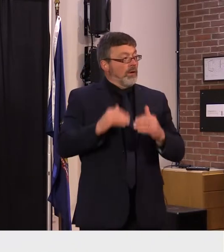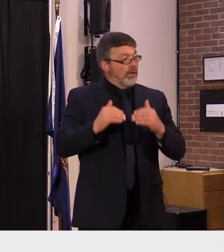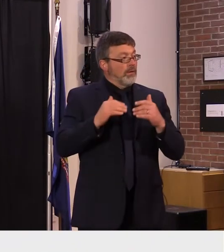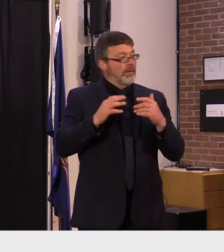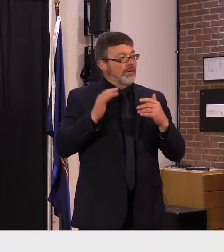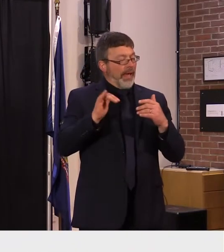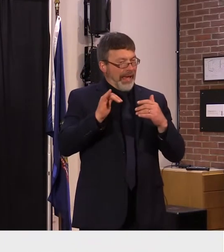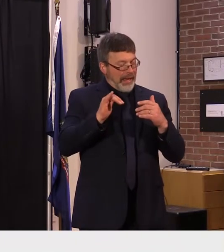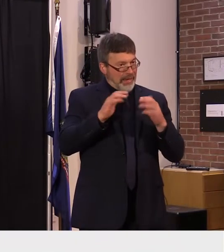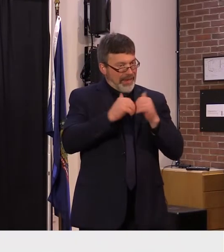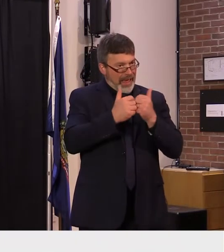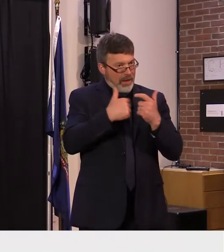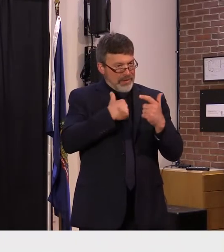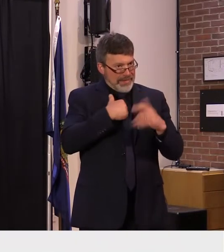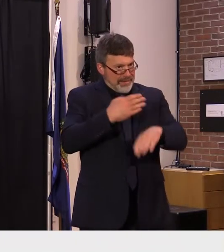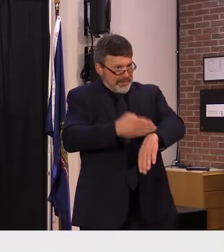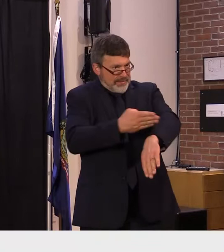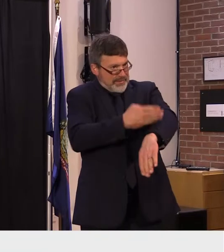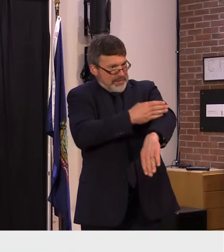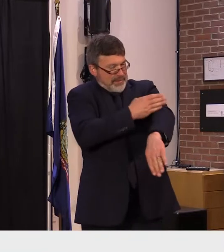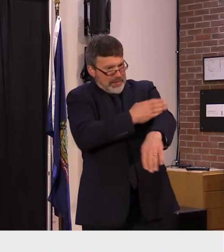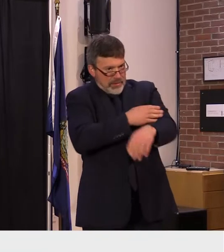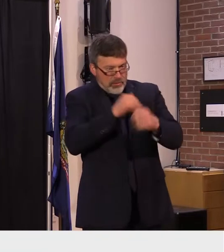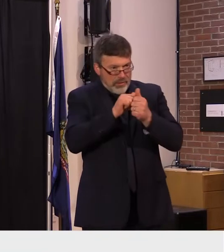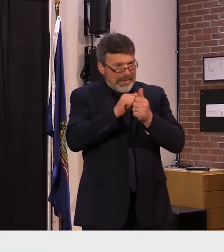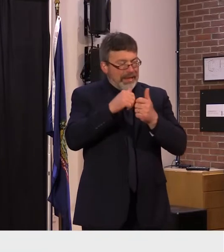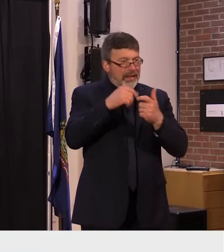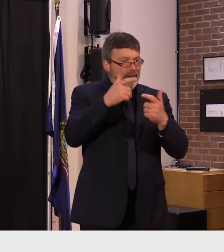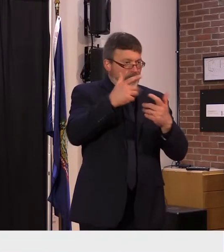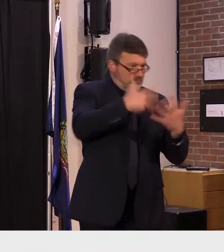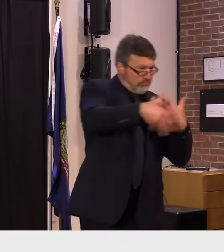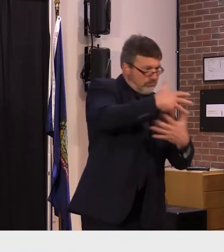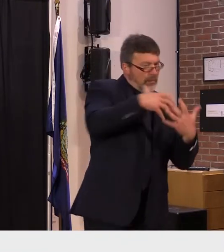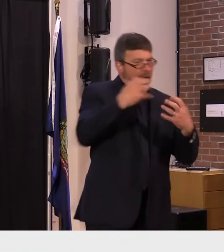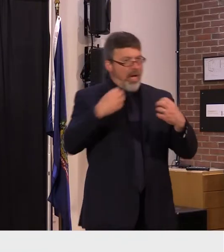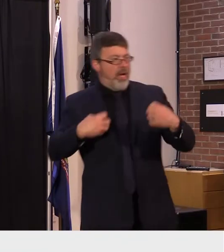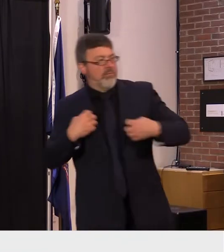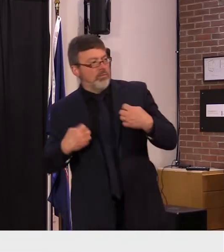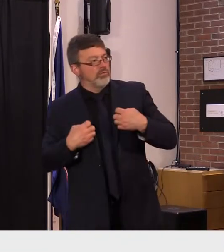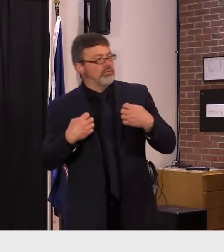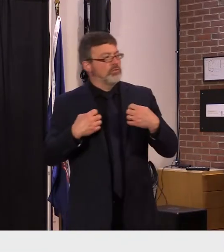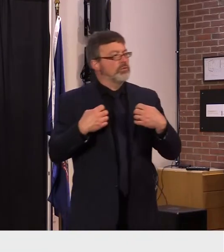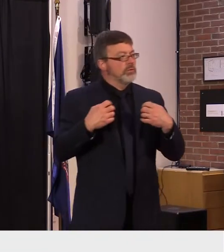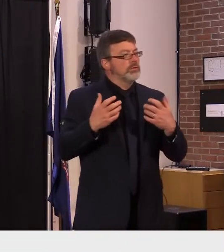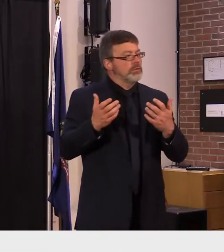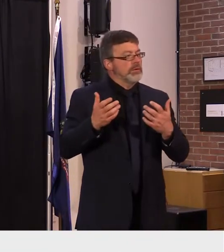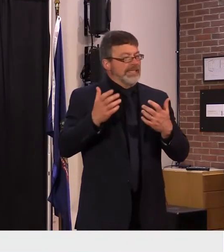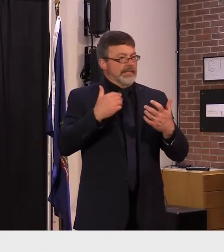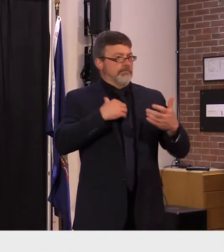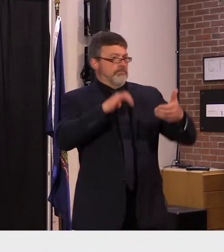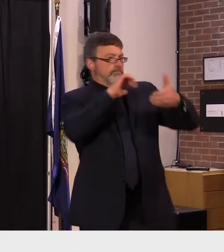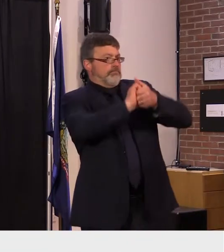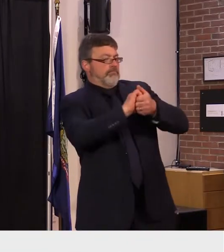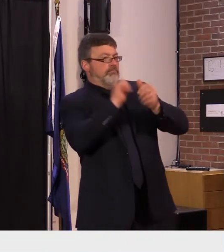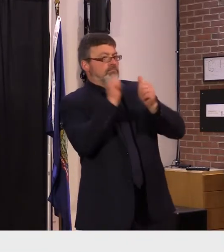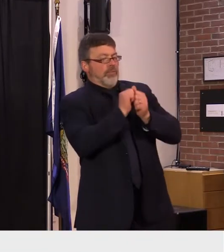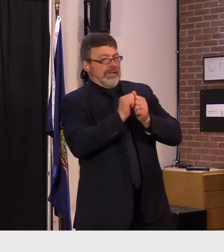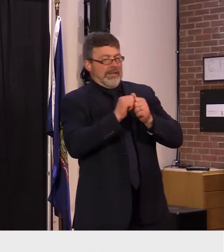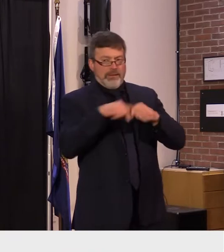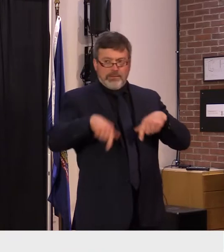needs of students we'll partner with the agency of human services to use a variety of metrics including kindergarten readiness attendance rates